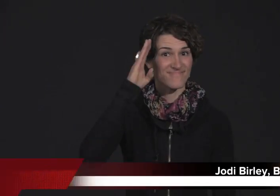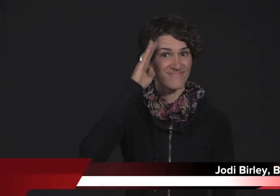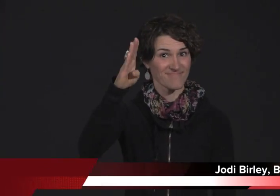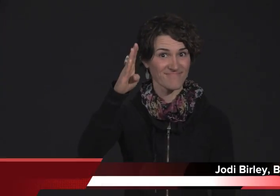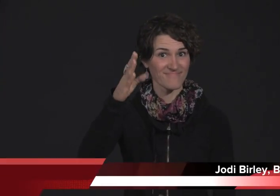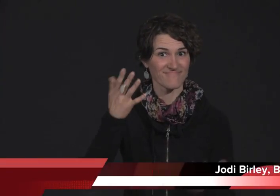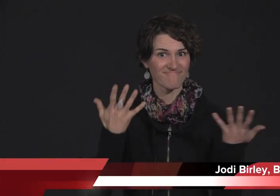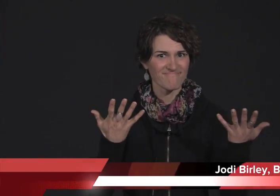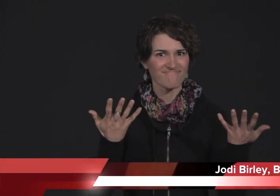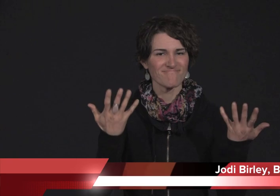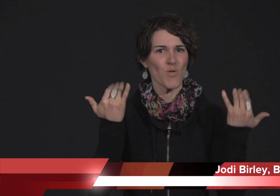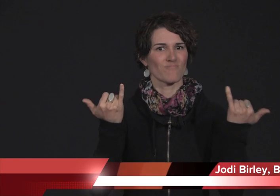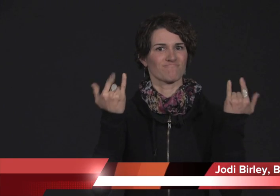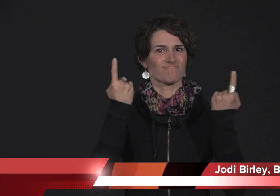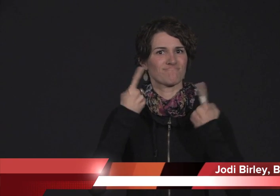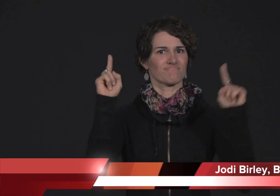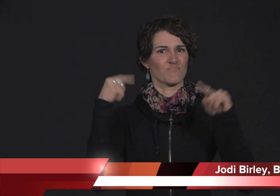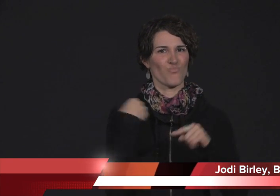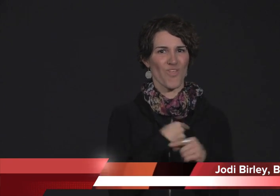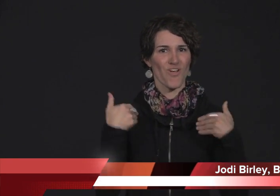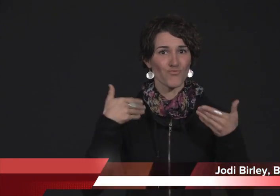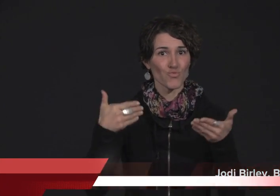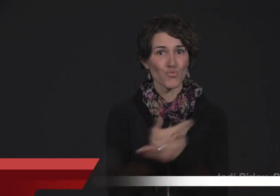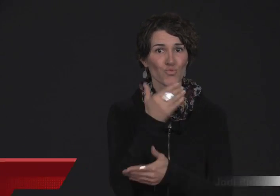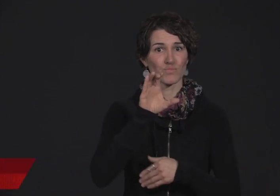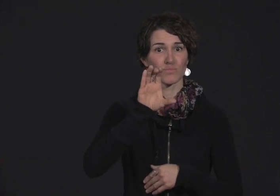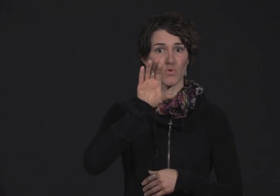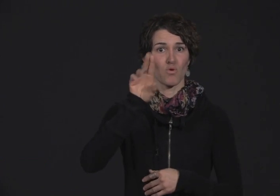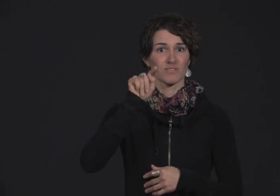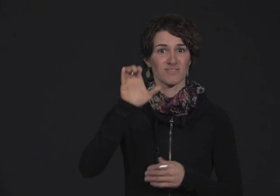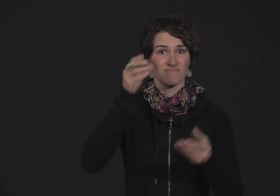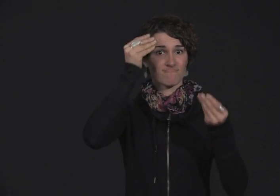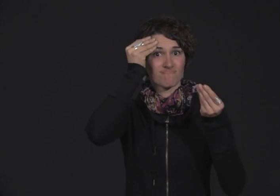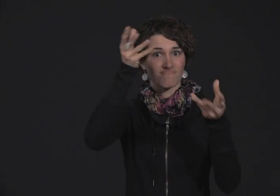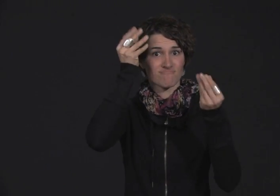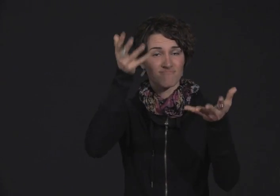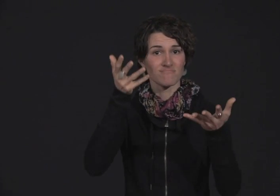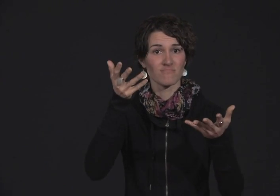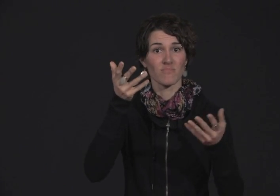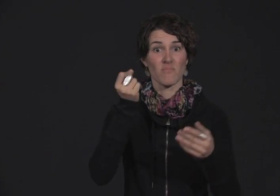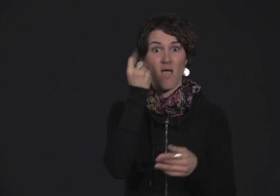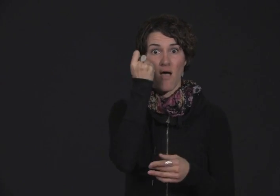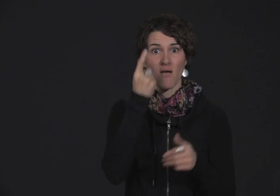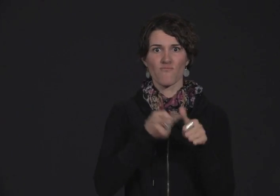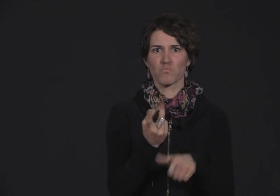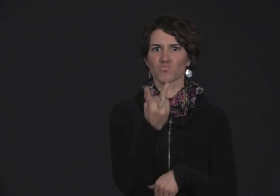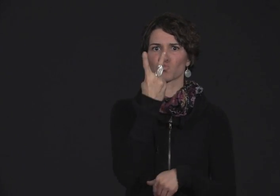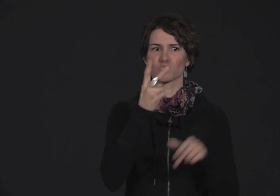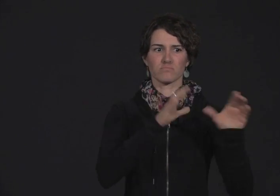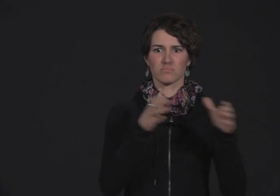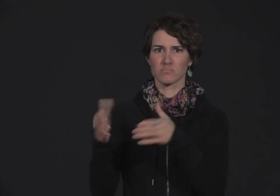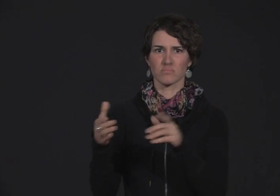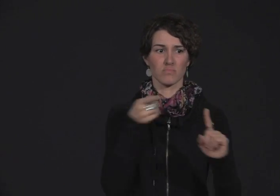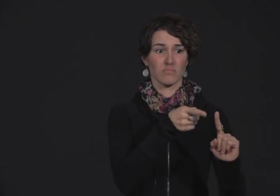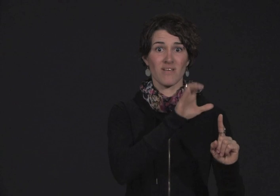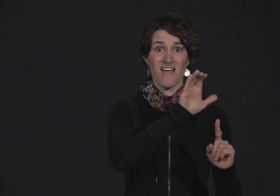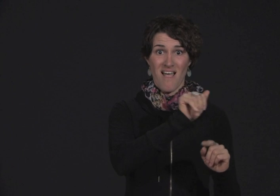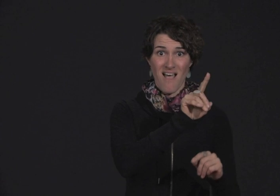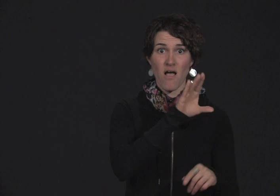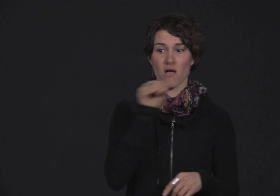Hello, this is a BC VRS update. We have some information regarding two groups who met with the CRTC, the Canadian